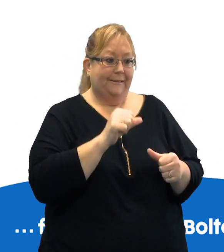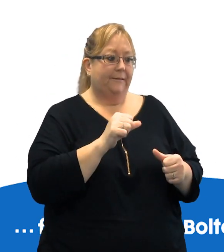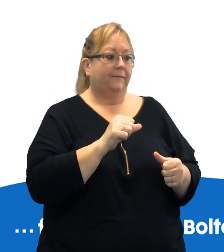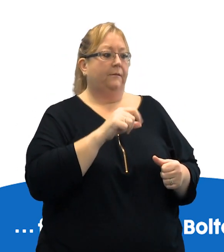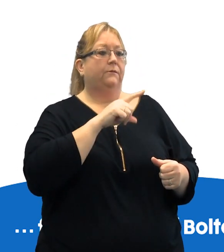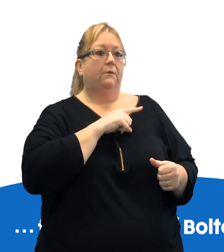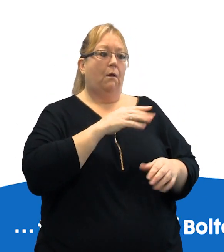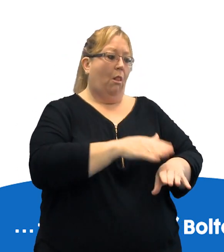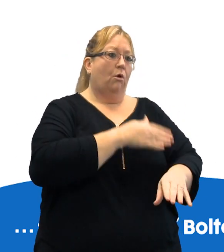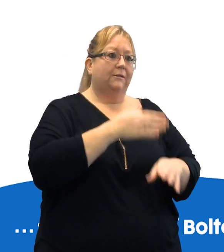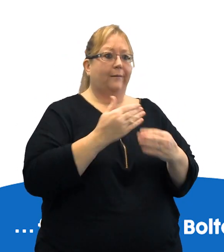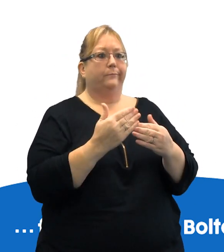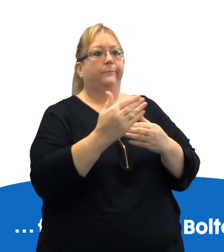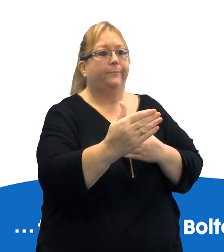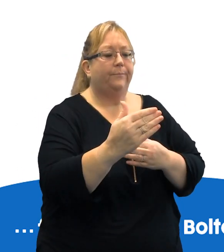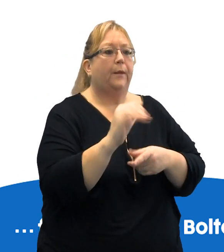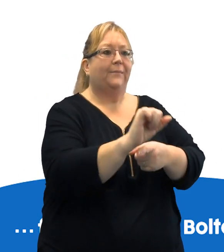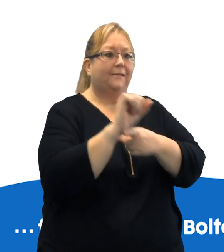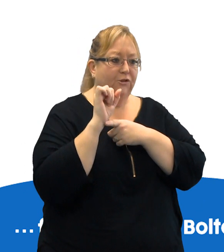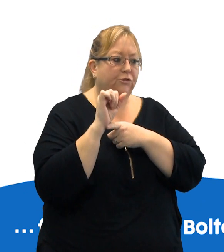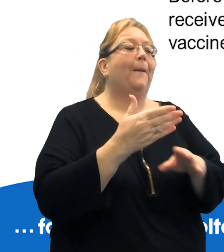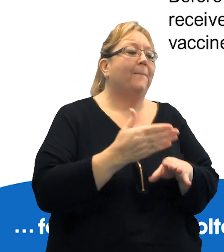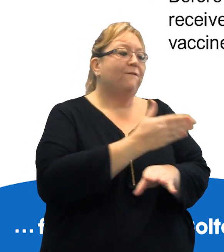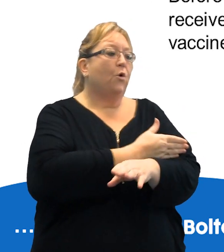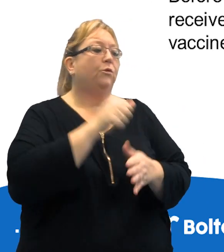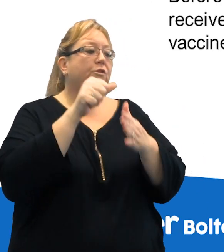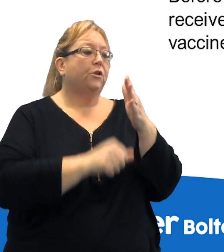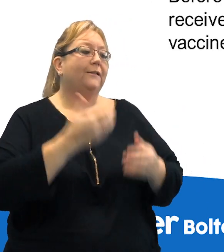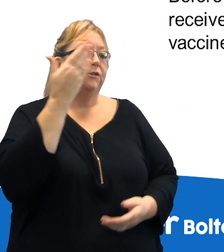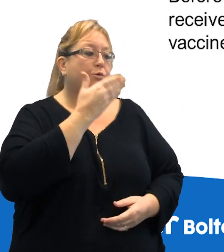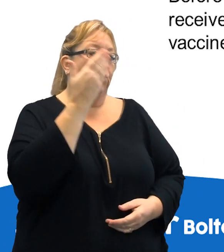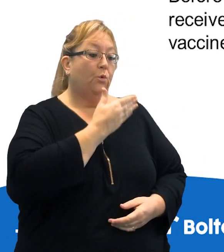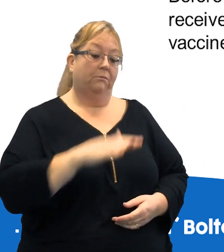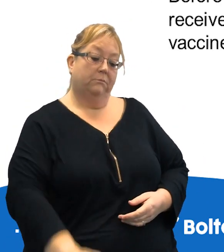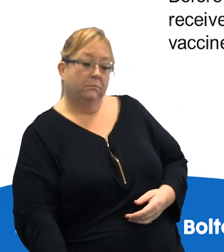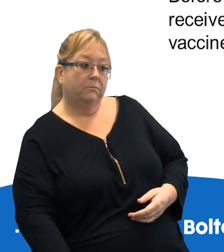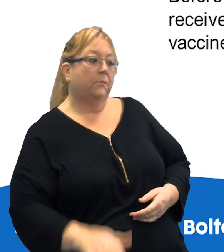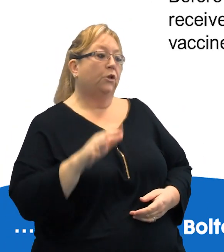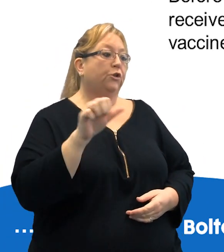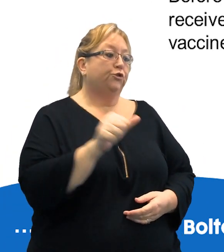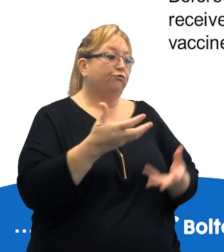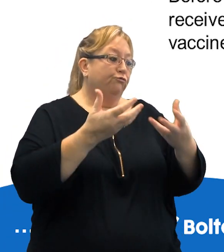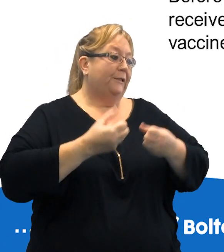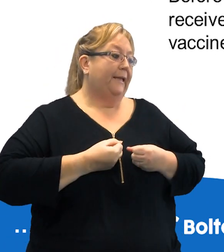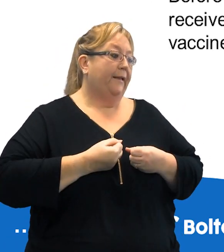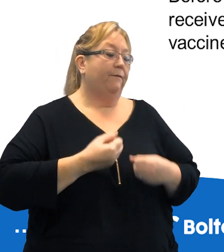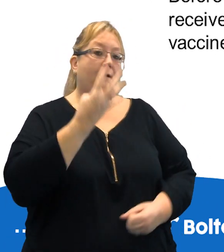schedule and give you longer term protection. Before you started primary school you should have received four doses of the